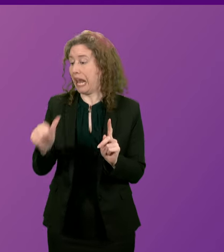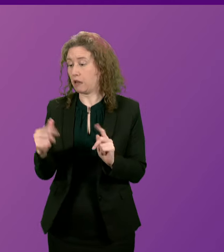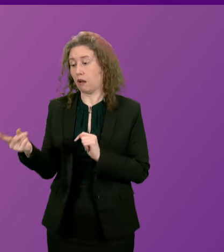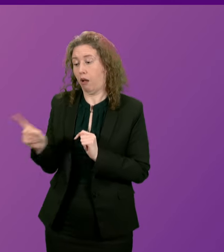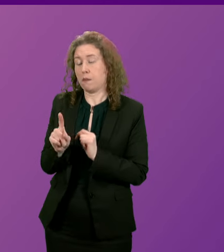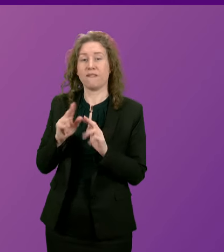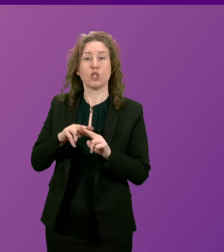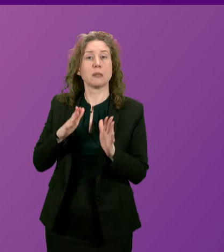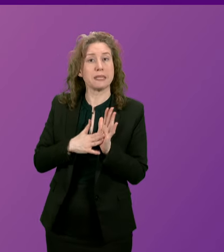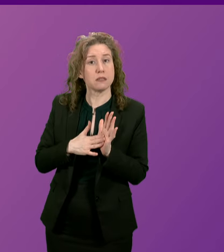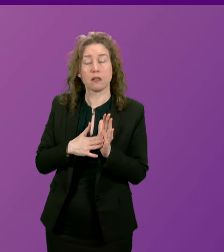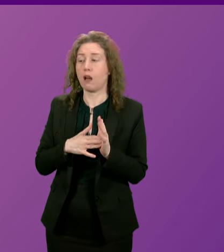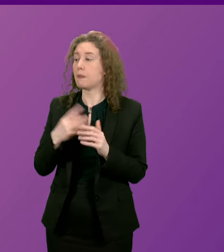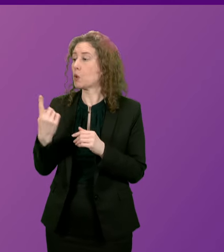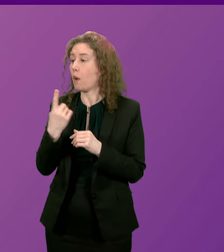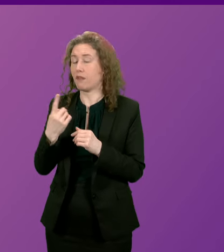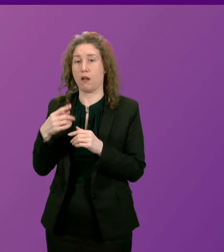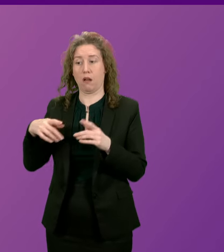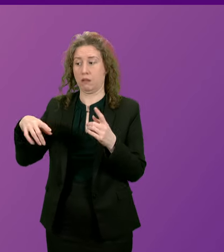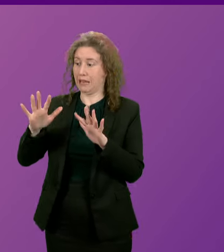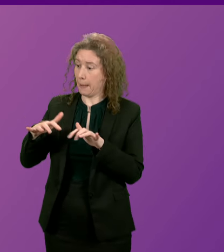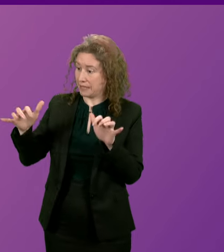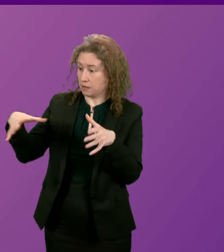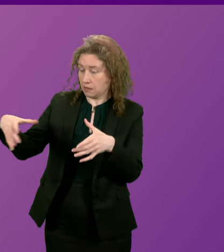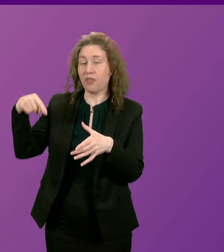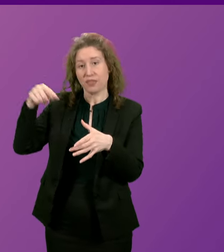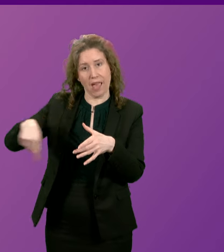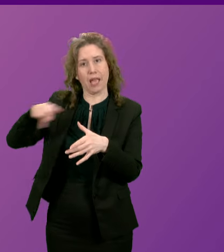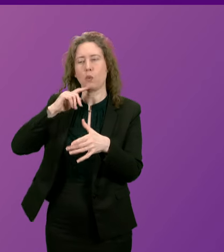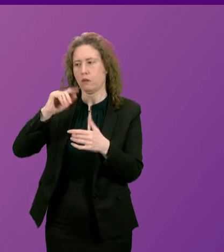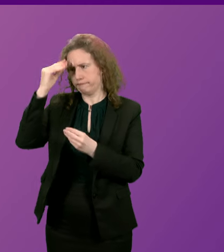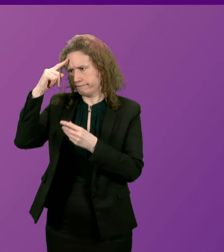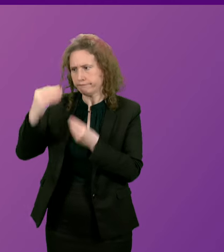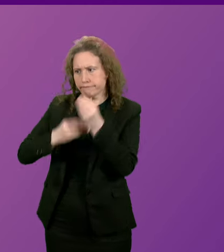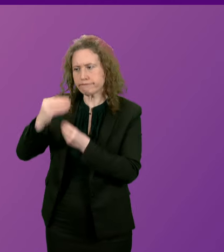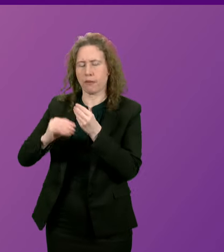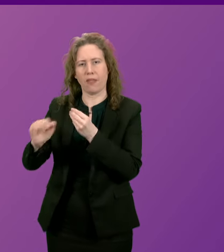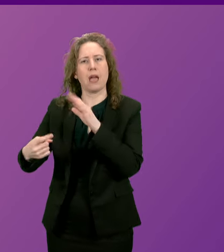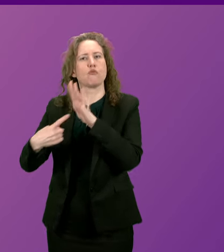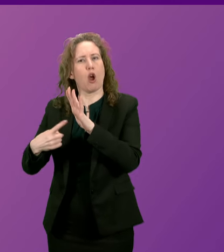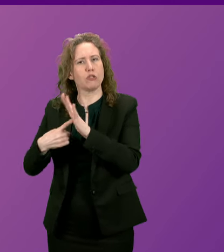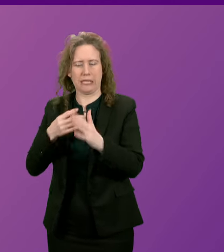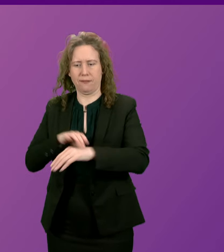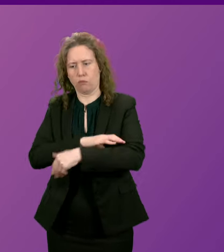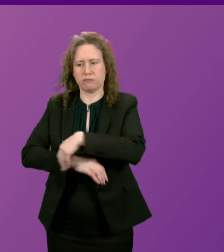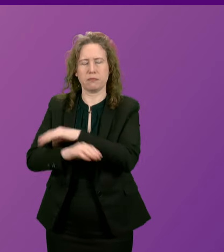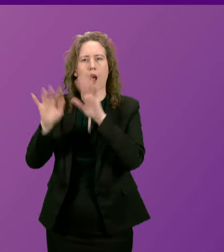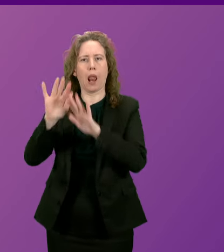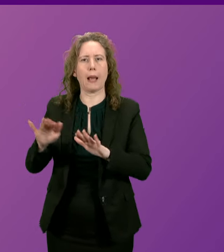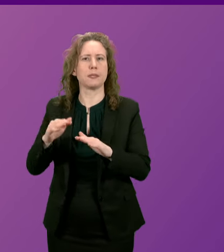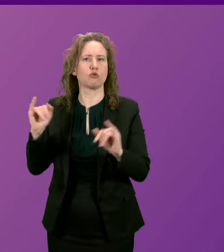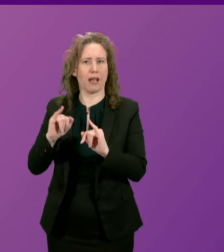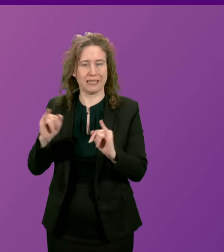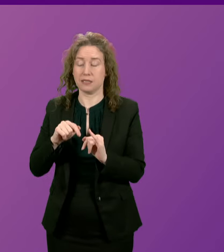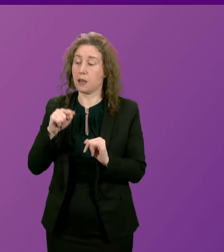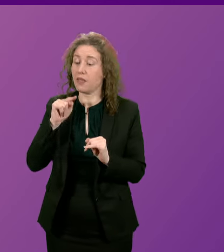chamber and of course my successor's cabinet to make clear their priorities in tackling the climate crisis. That accelerated the